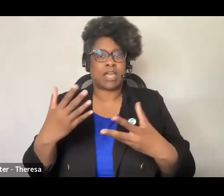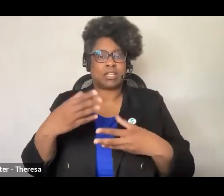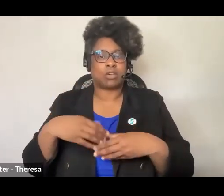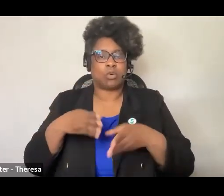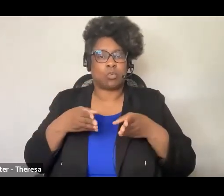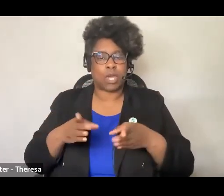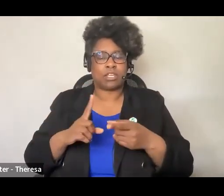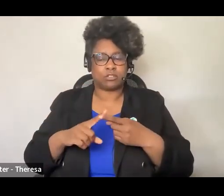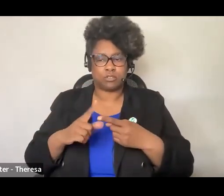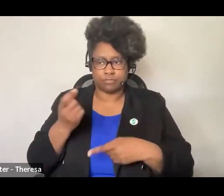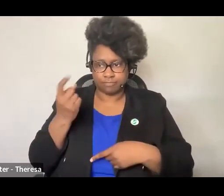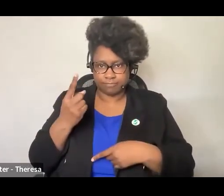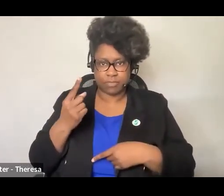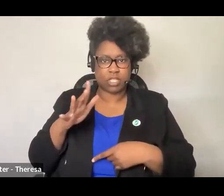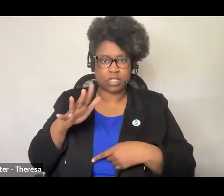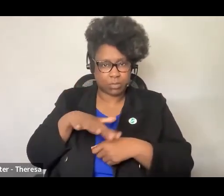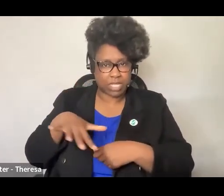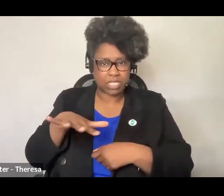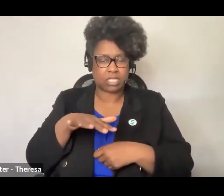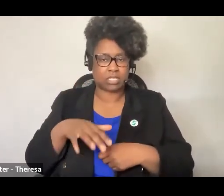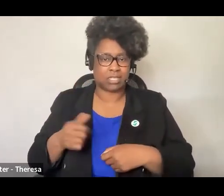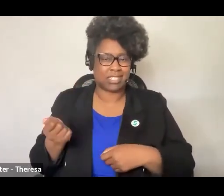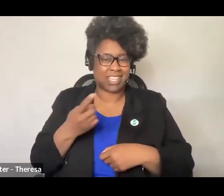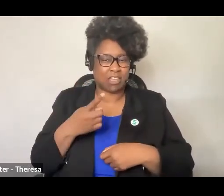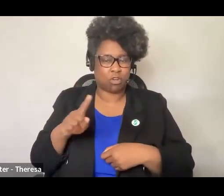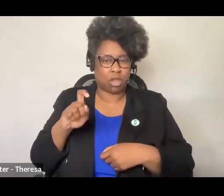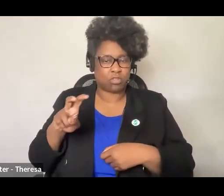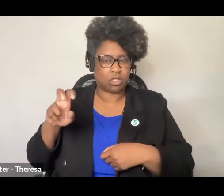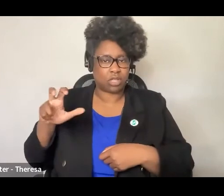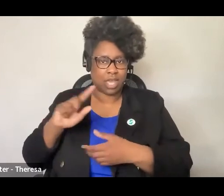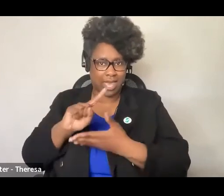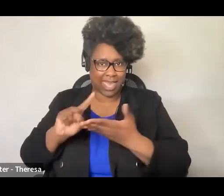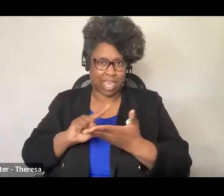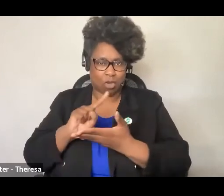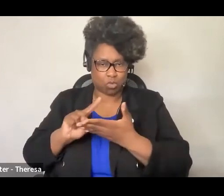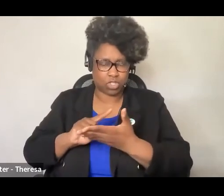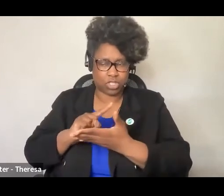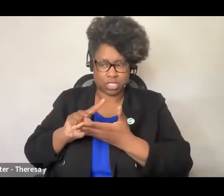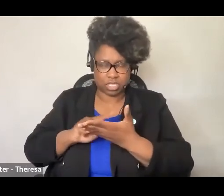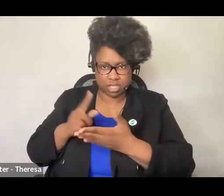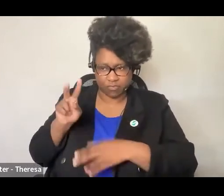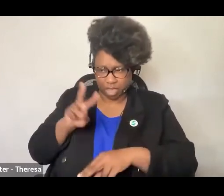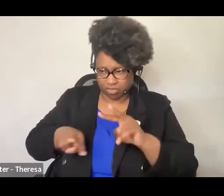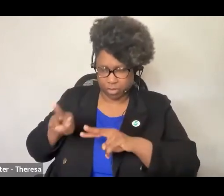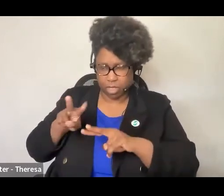involving hundreds of hours of observations. We paid close attention to teacher dialogue.